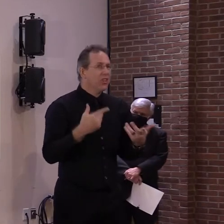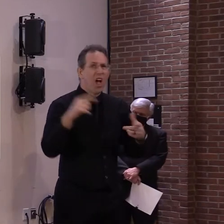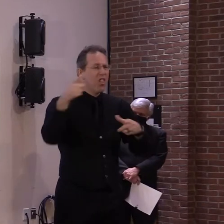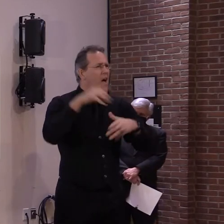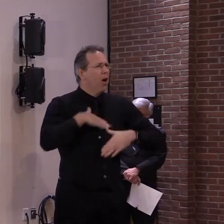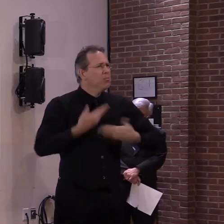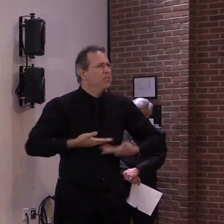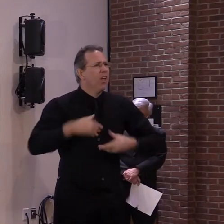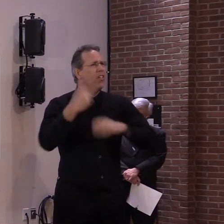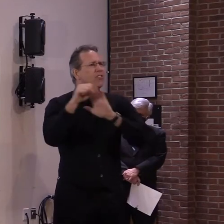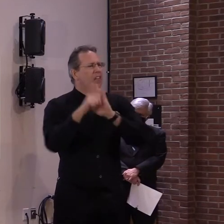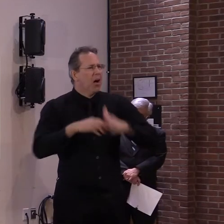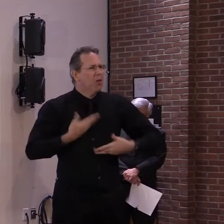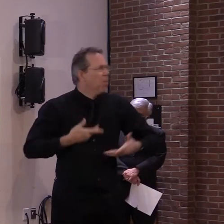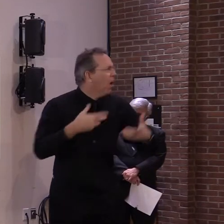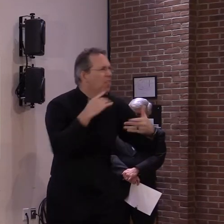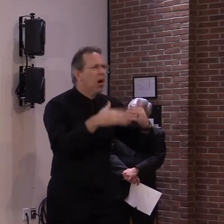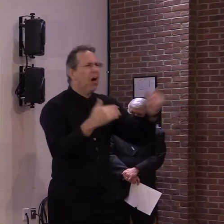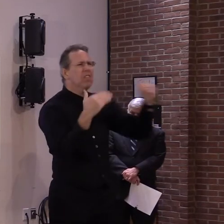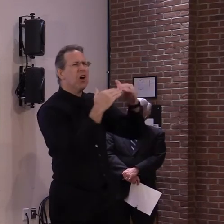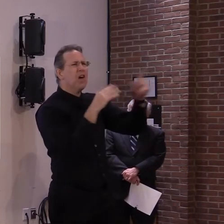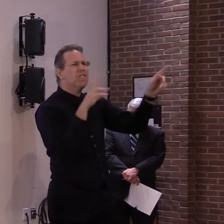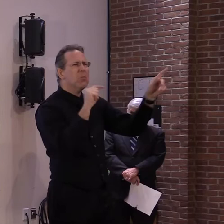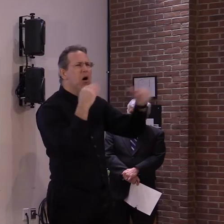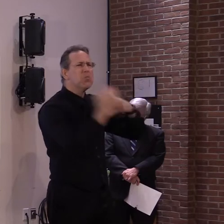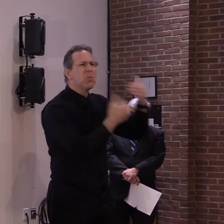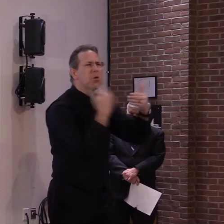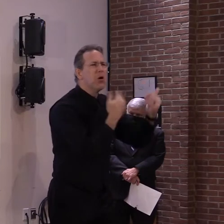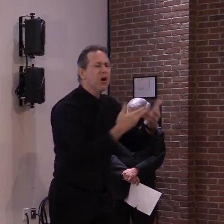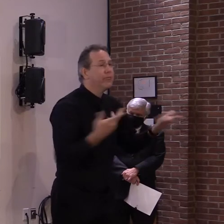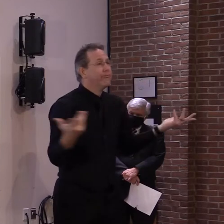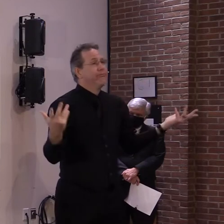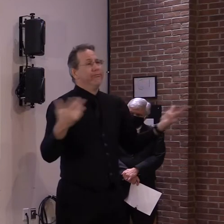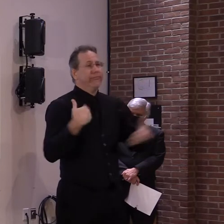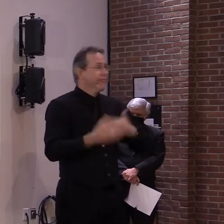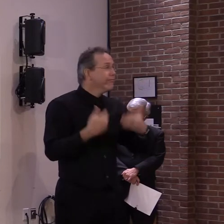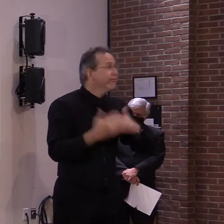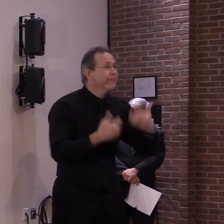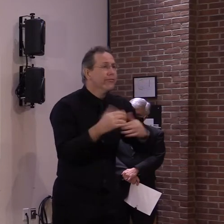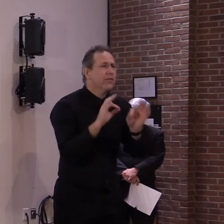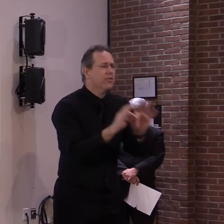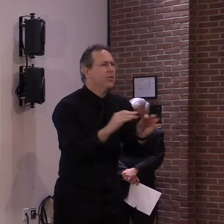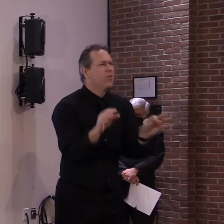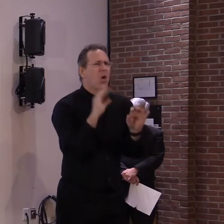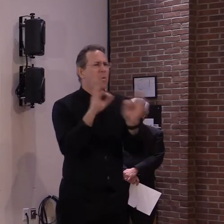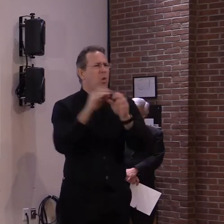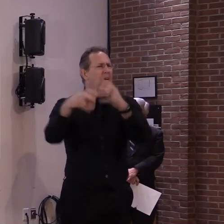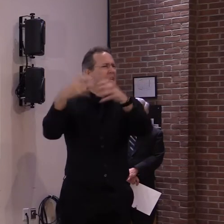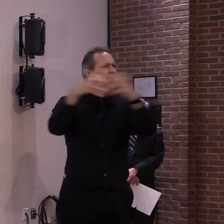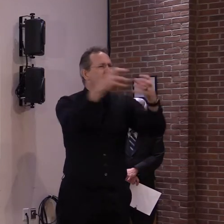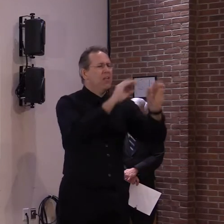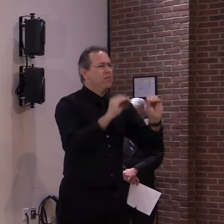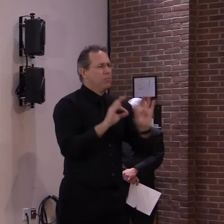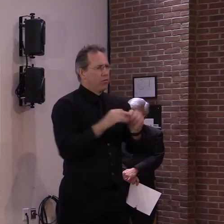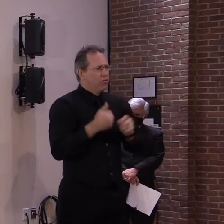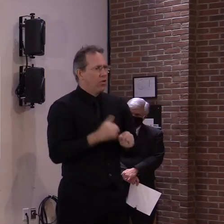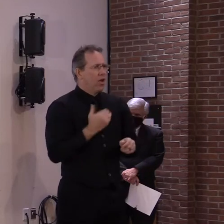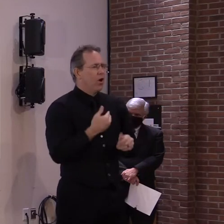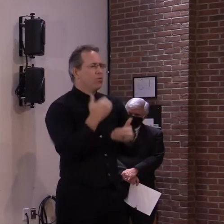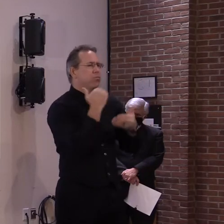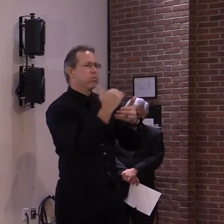sure that we're realistic about what we're getting. Again, if we get more supply, if there's more vaccine that's sent to Vermont,